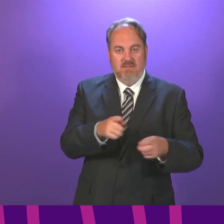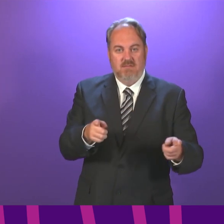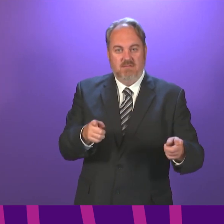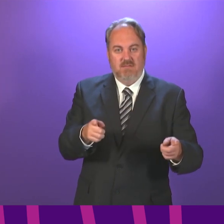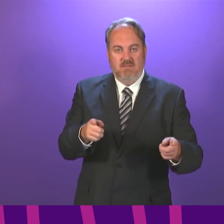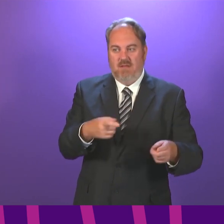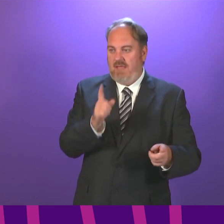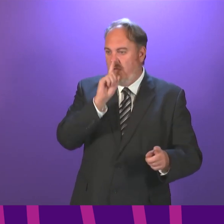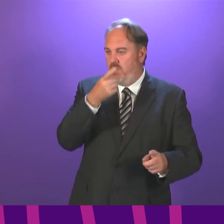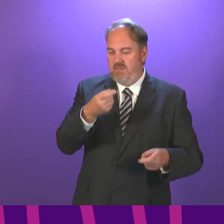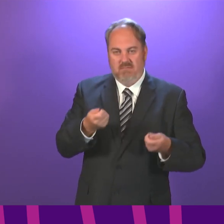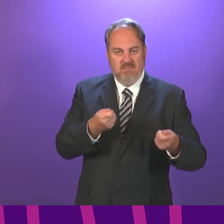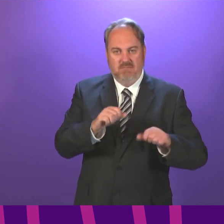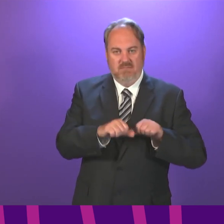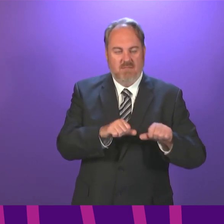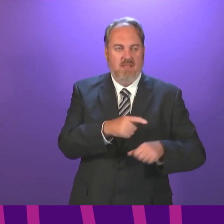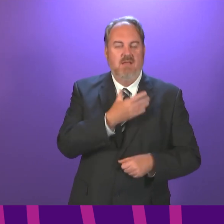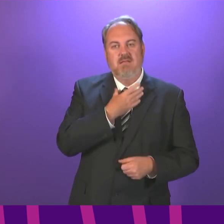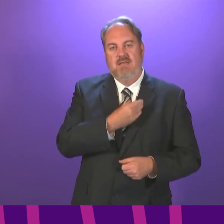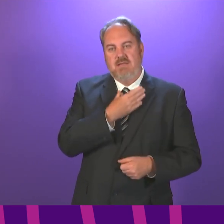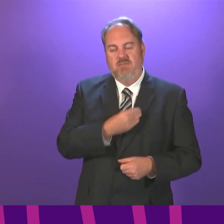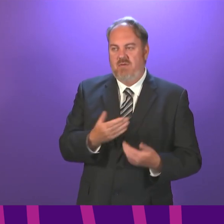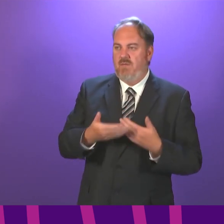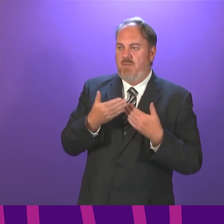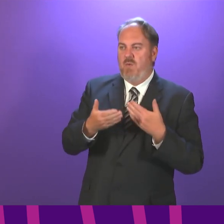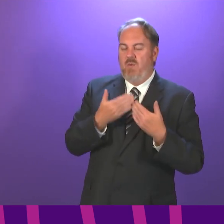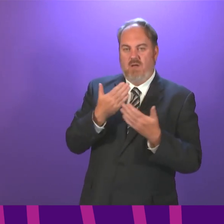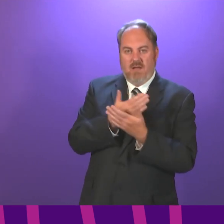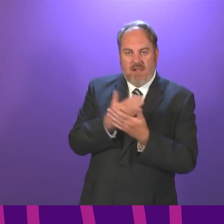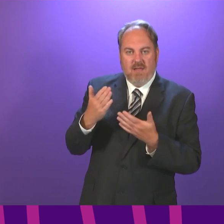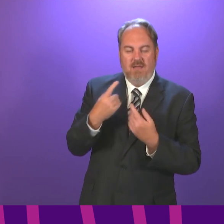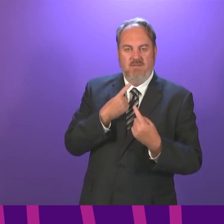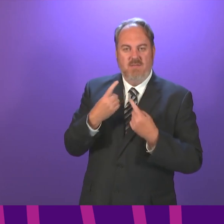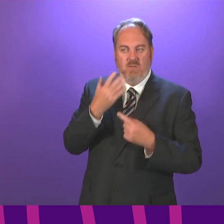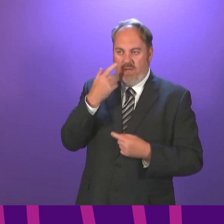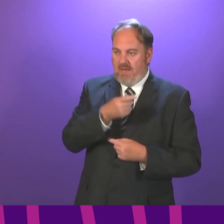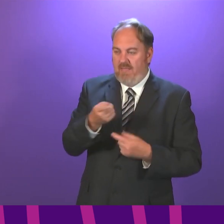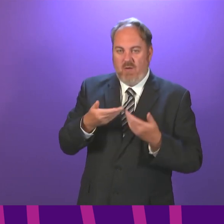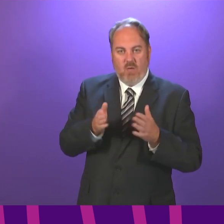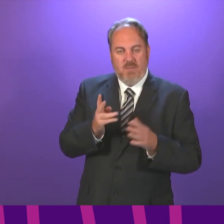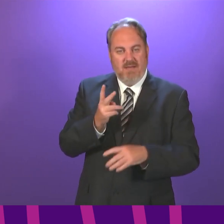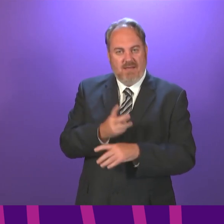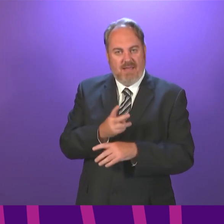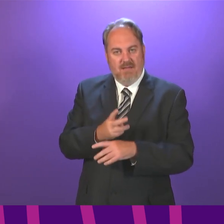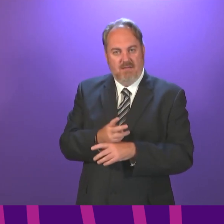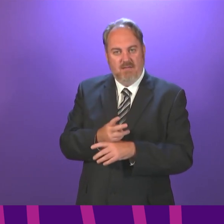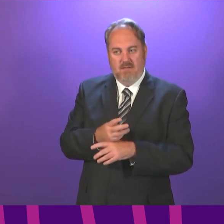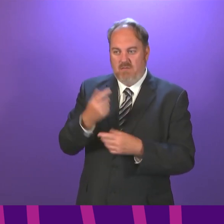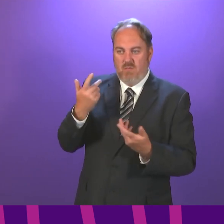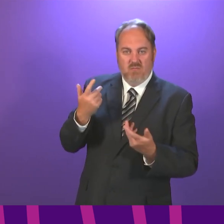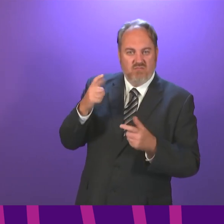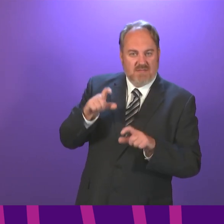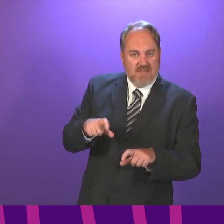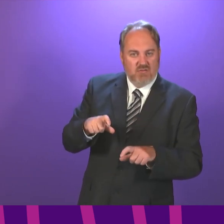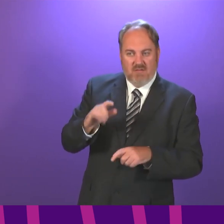of their income. They are desperate for more clarity from the Scottish Government about when they will be able to reopen for residential purposes. Can I